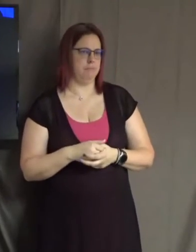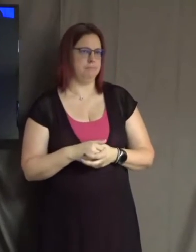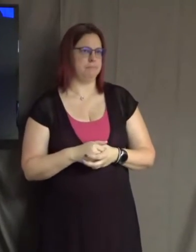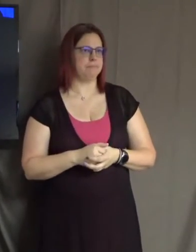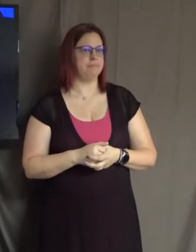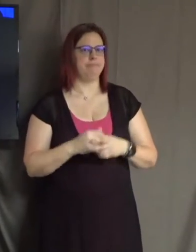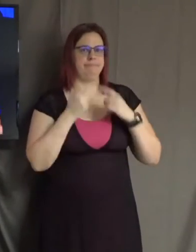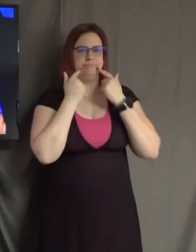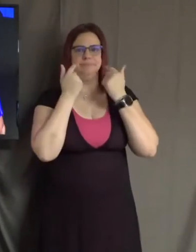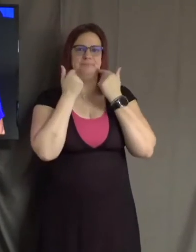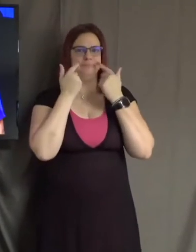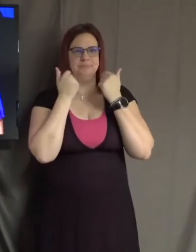Yeah.